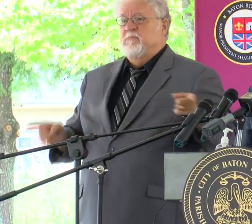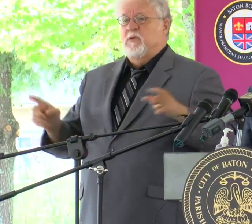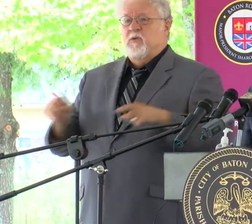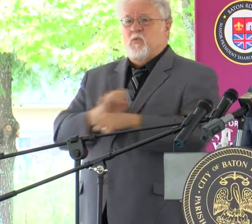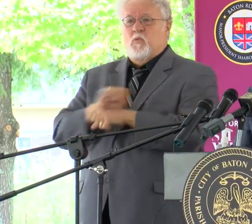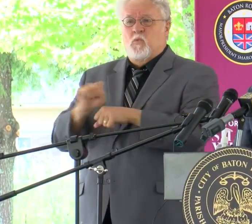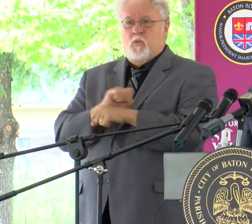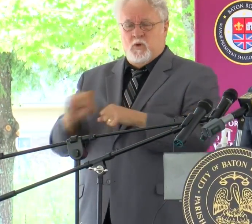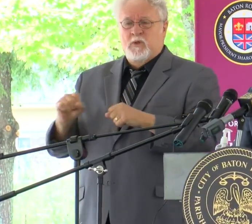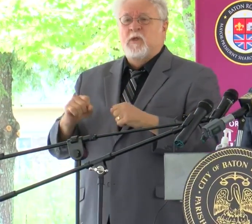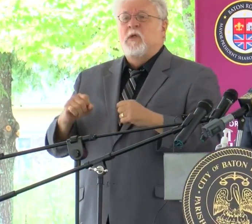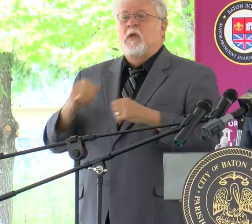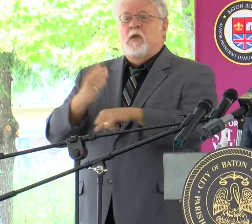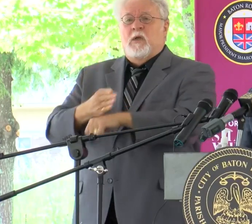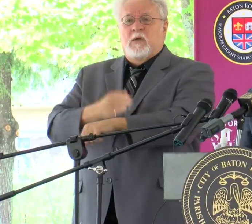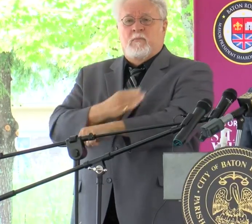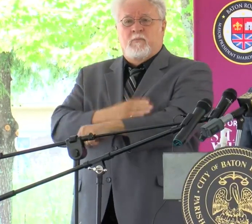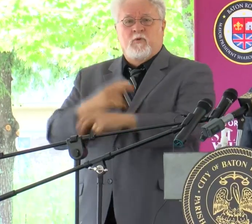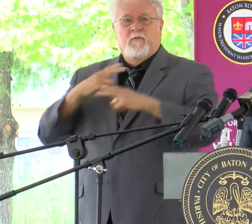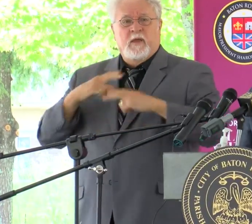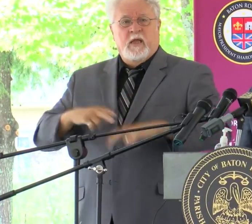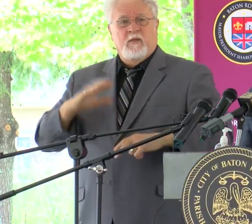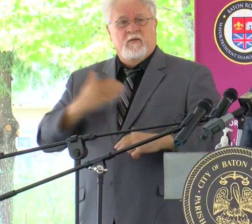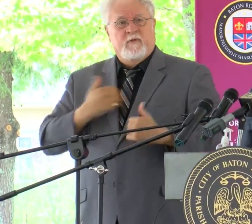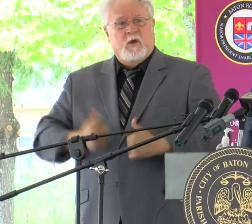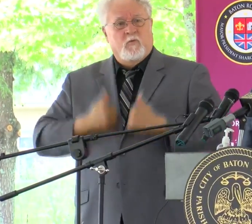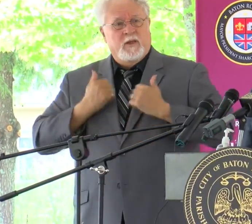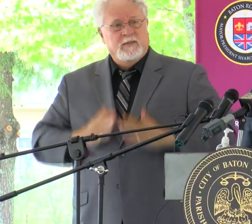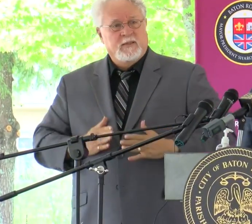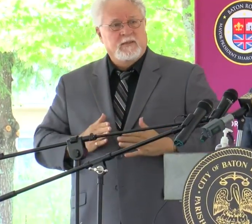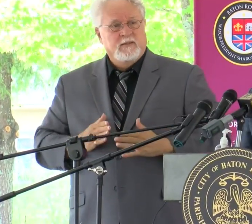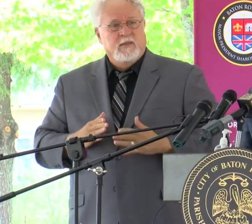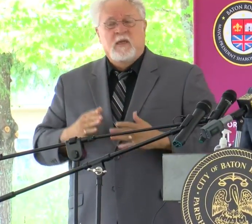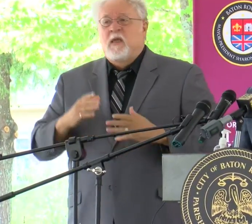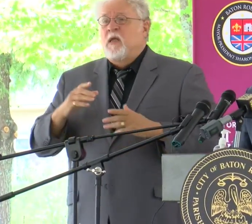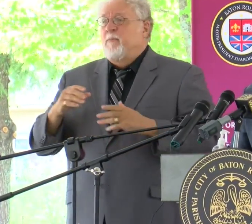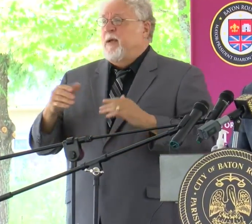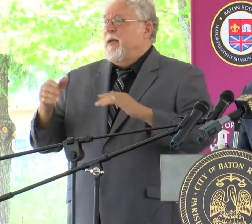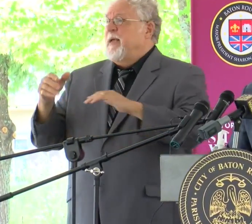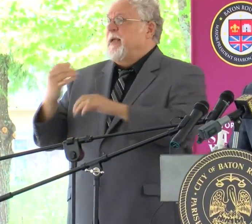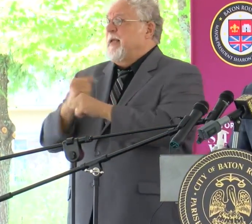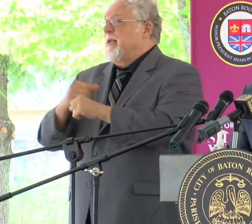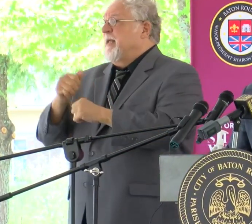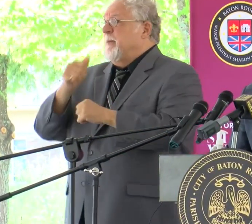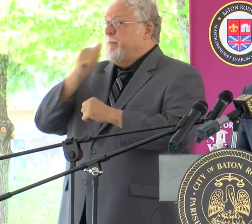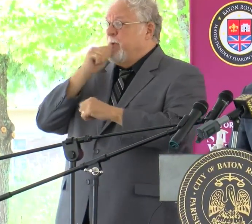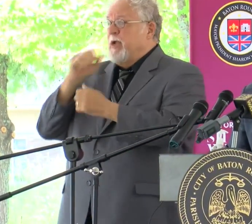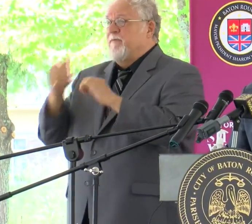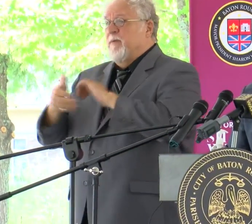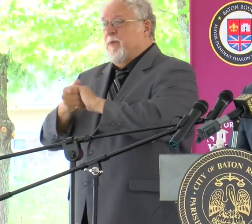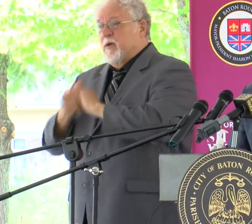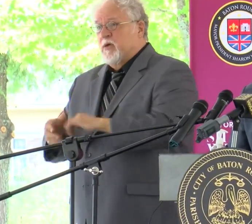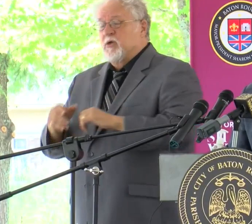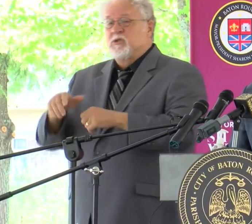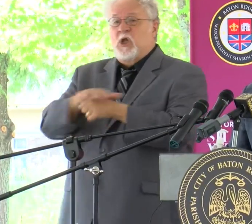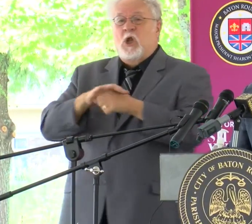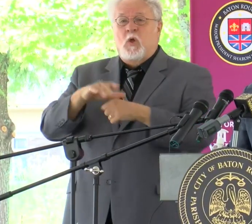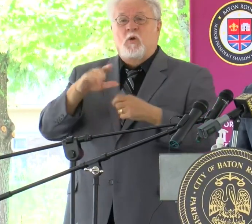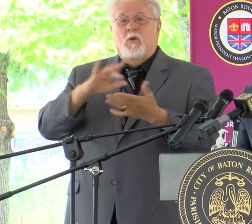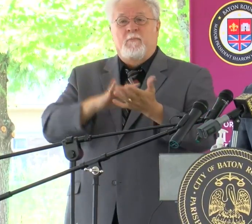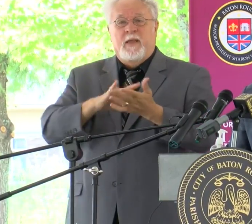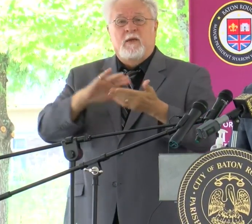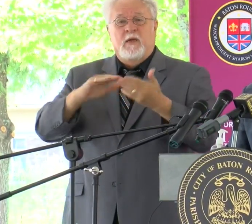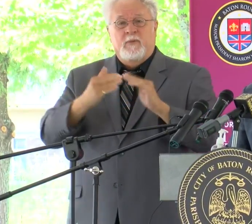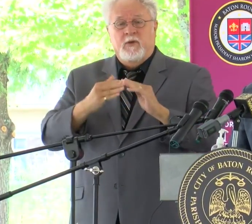worked, the mayor and I have worked, to improve the health of our residents by aligning private partners, the local medical community, and leaders at the local and